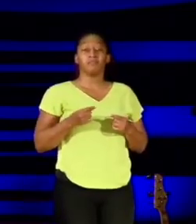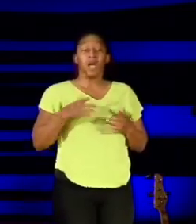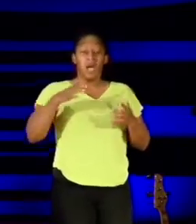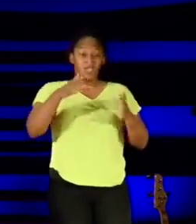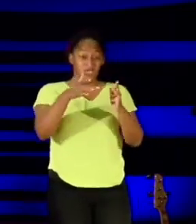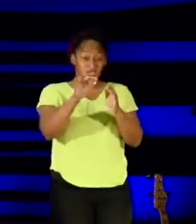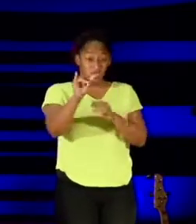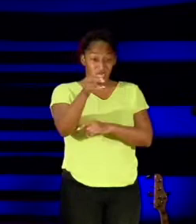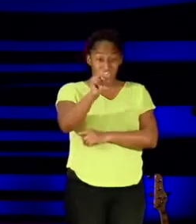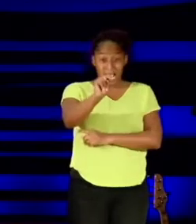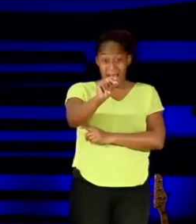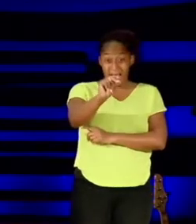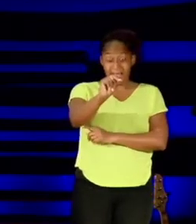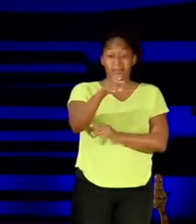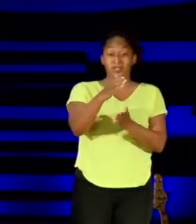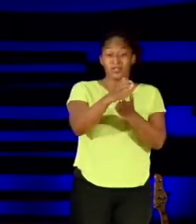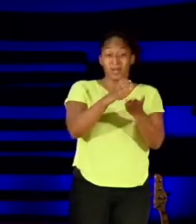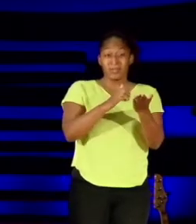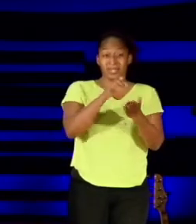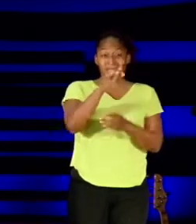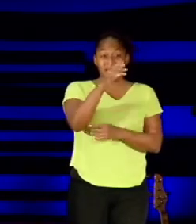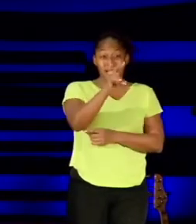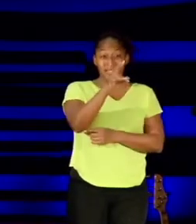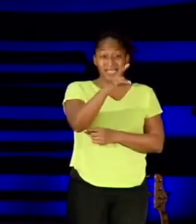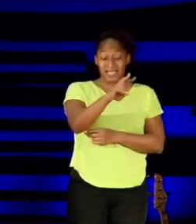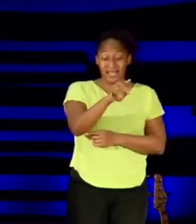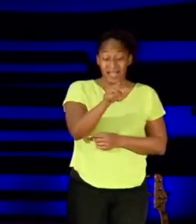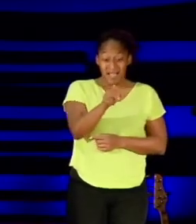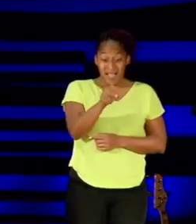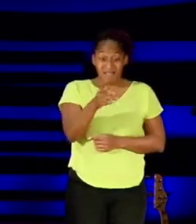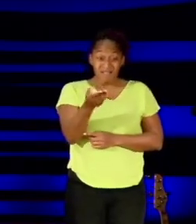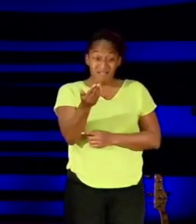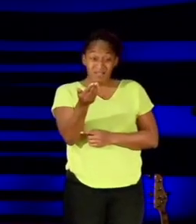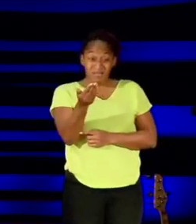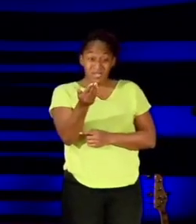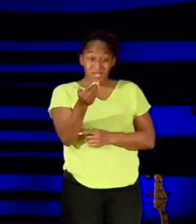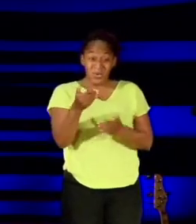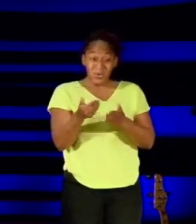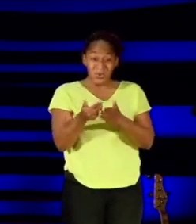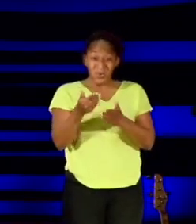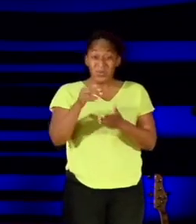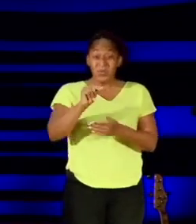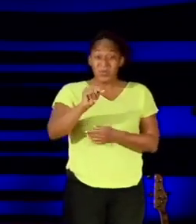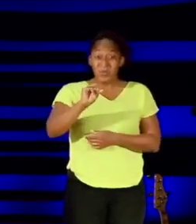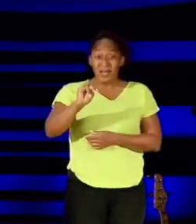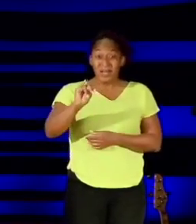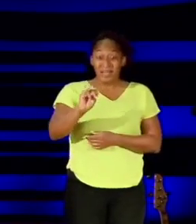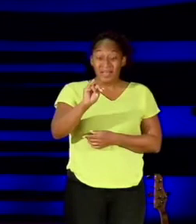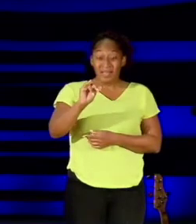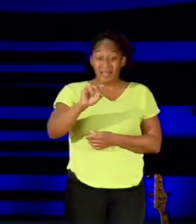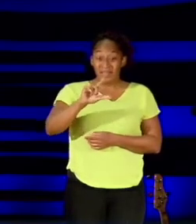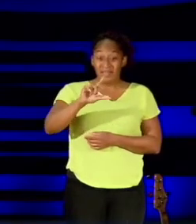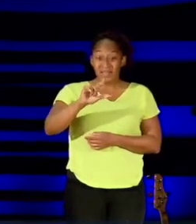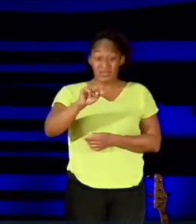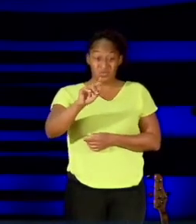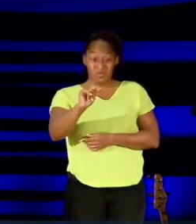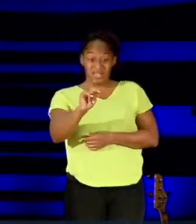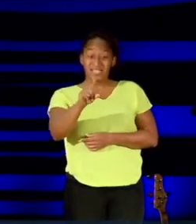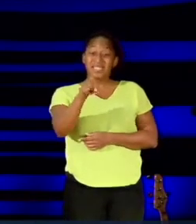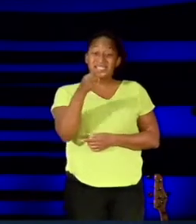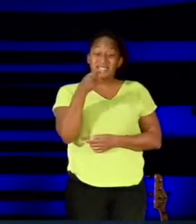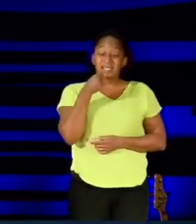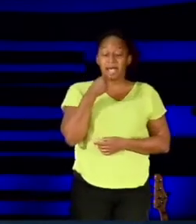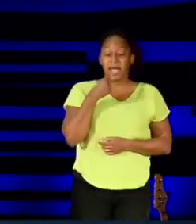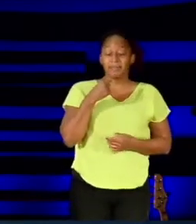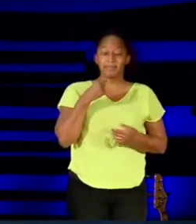John 17 and 15, in the New Living Translation, right after Jesus says that we're in this world but not of this world,